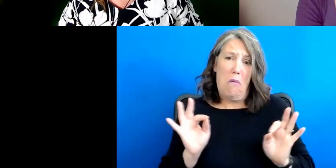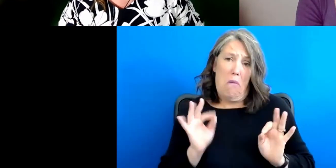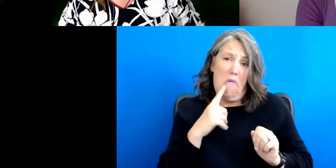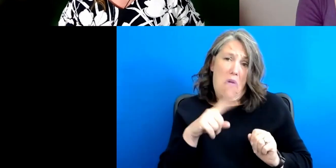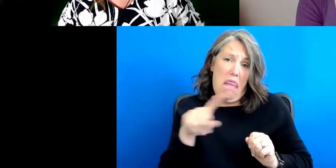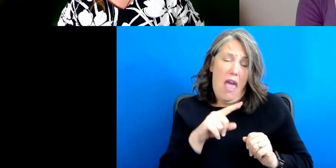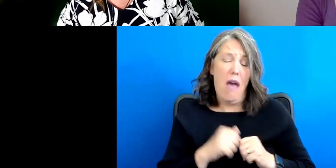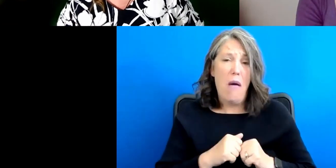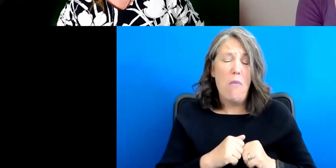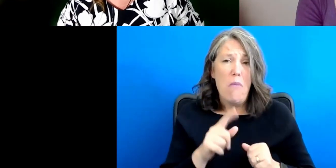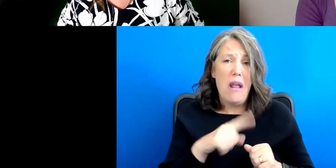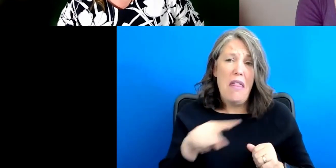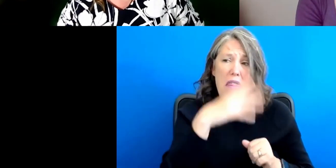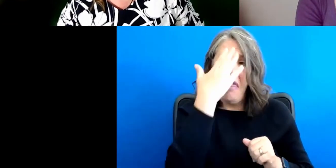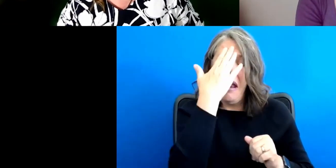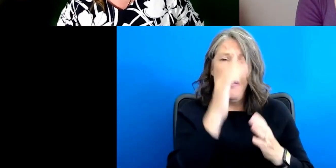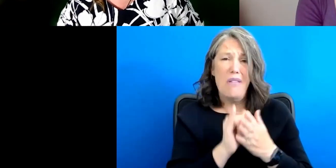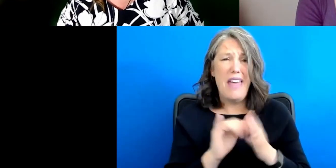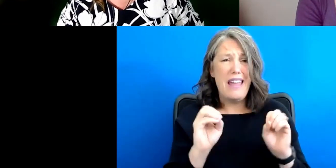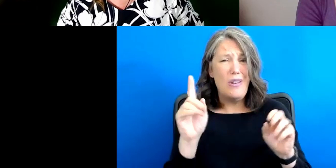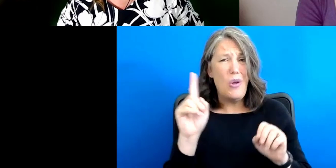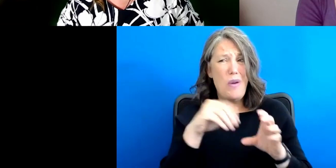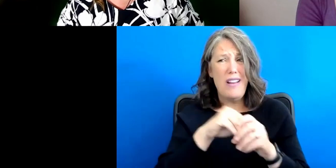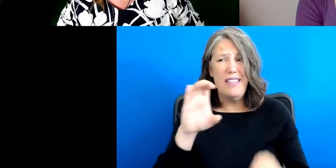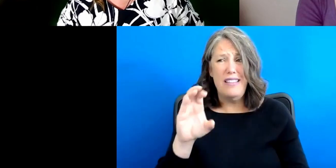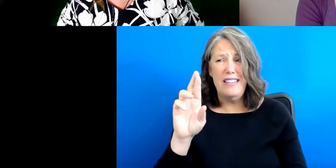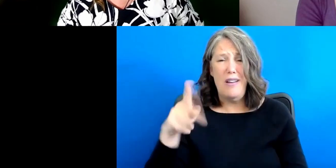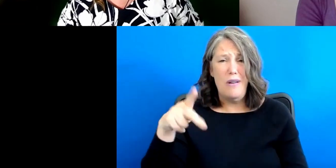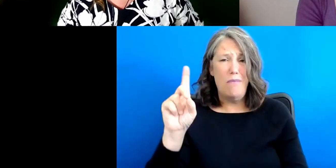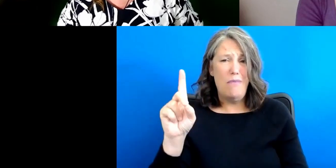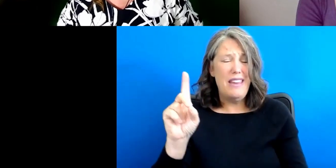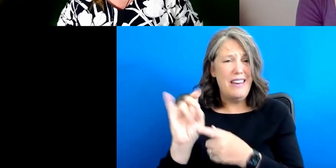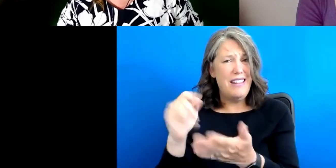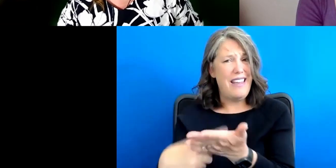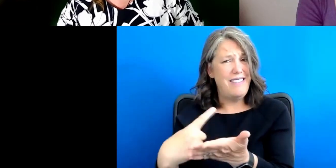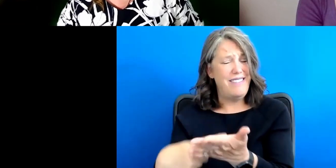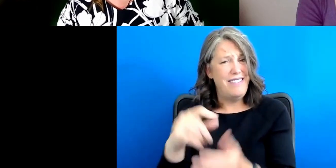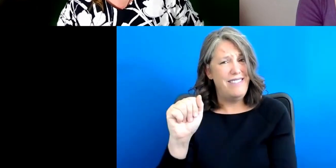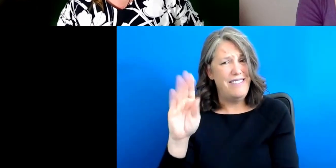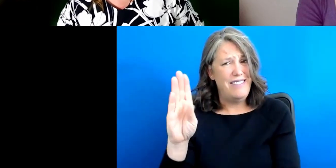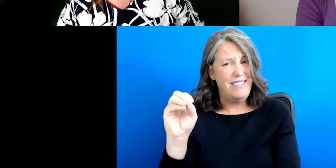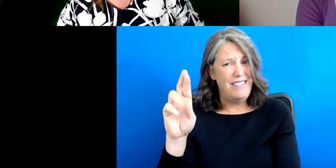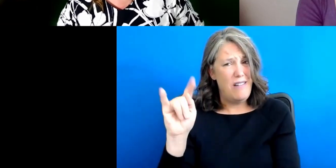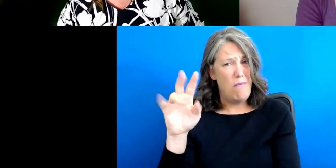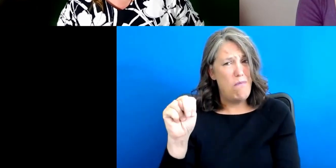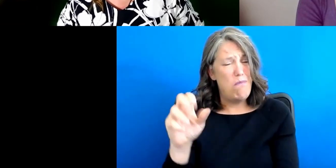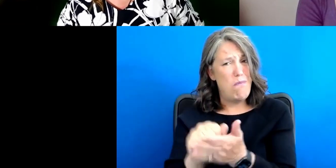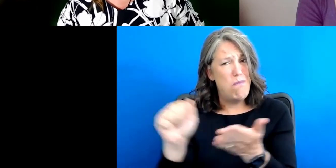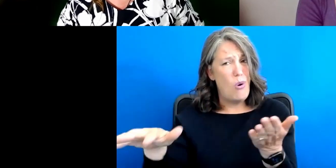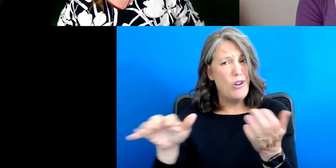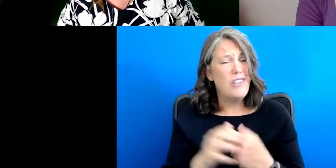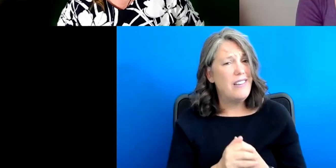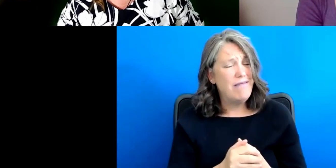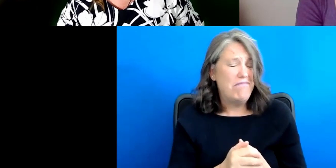that, that they knew that there's nowhere in the CRPD that, that discusses abortion, um, or, you know,